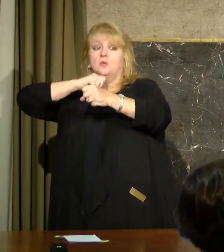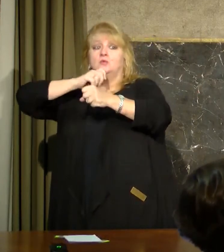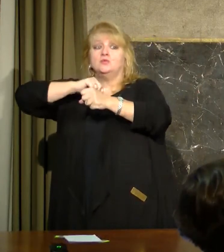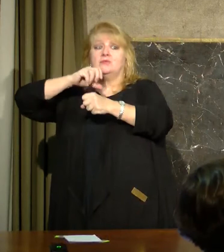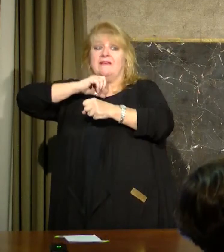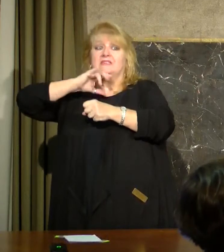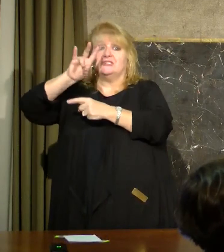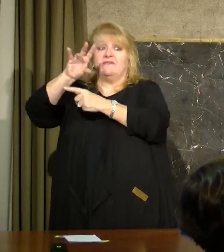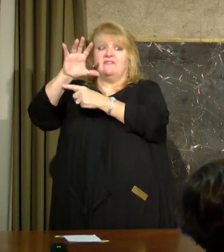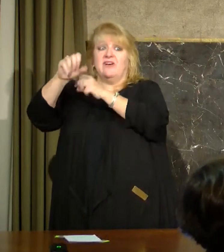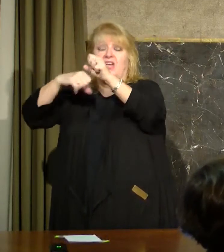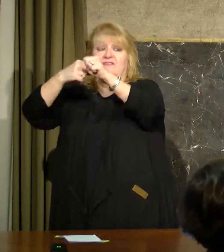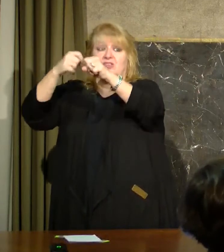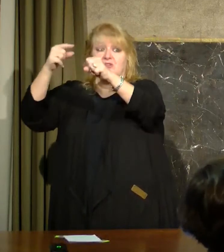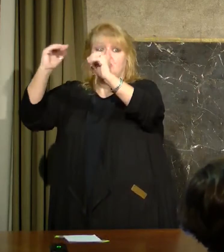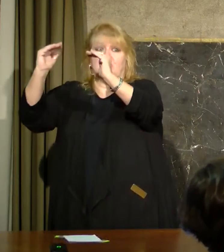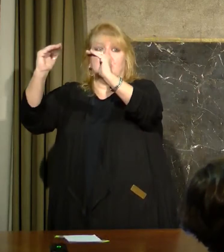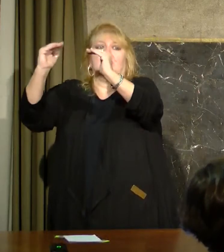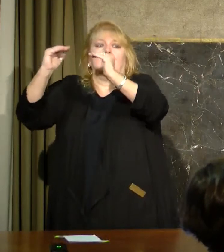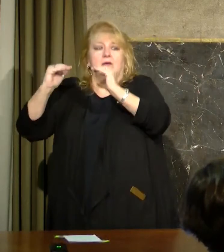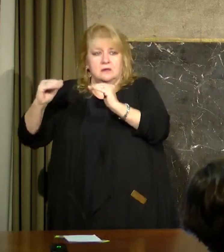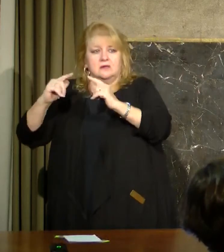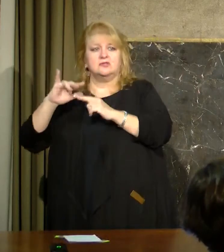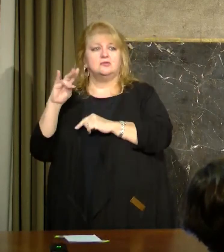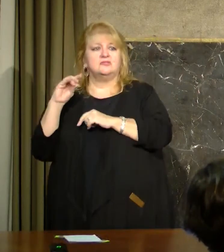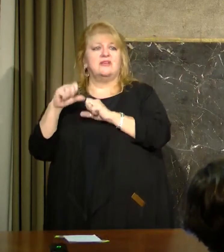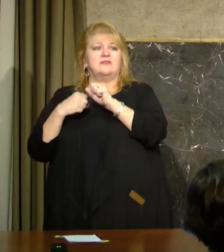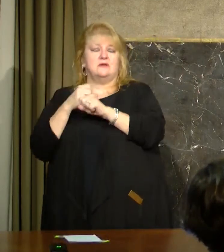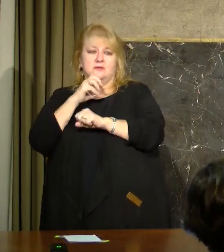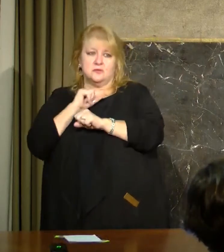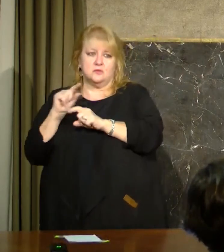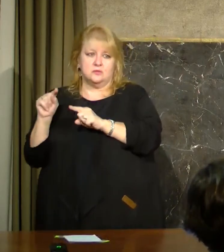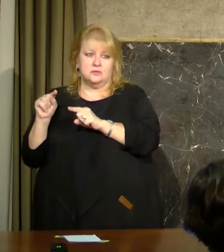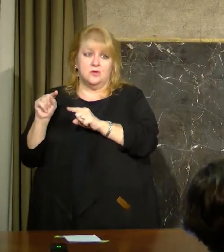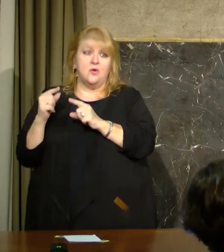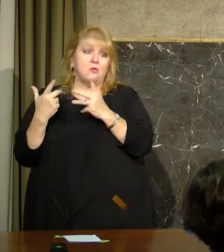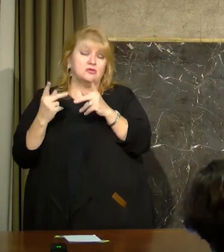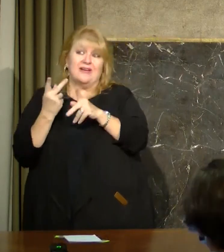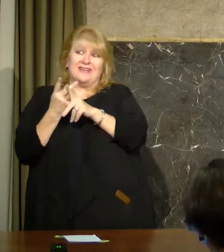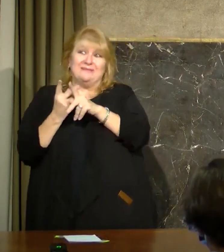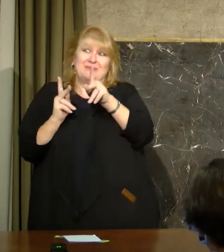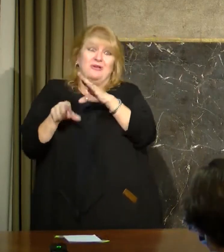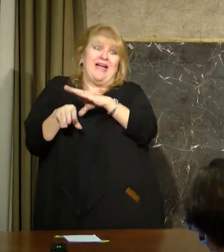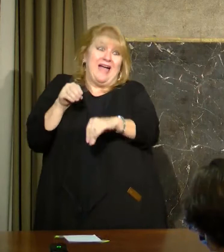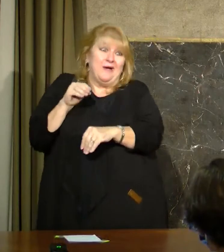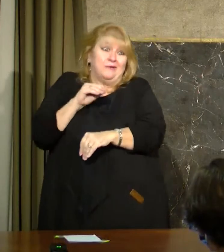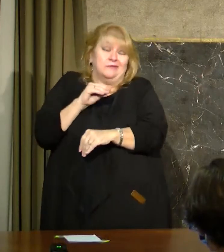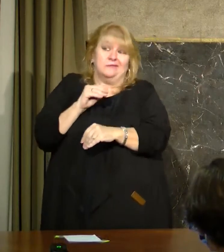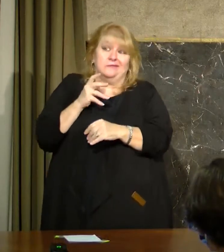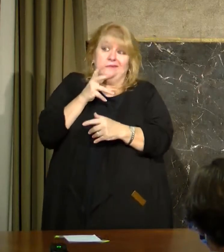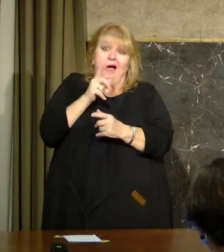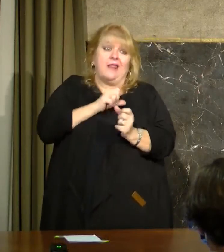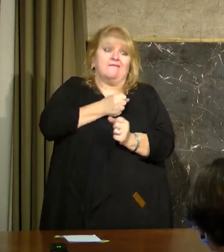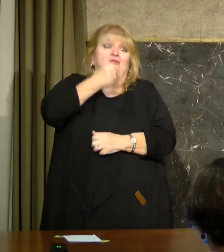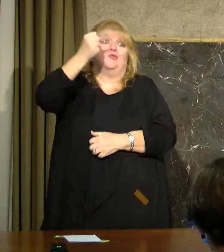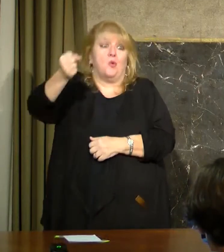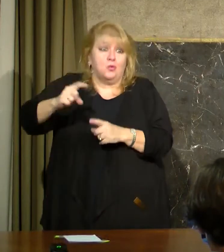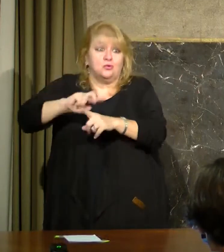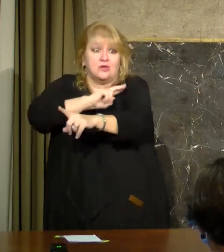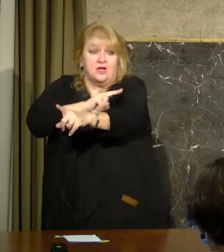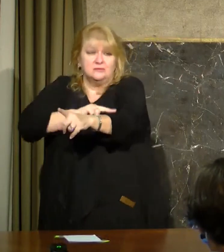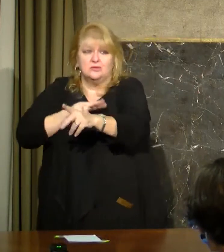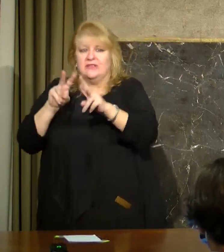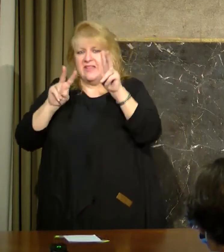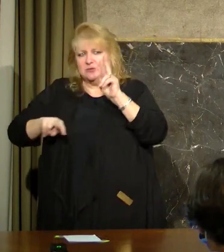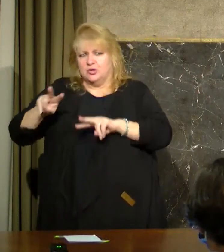hard to keep people out of the hospital. I think it's, you can have that debate and discussion. I don't see that as a limiting factor in terms of logistics. I